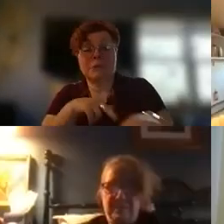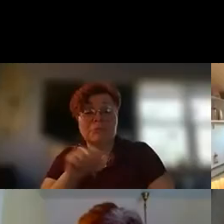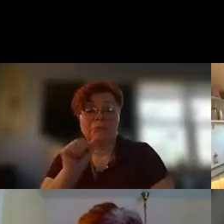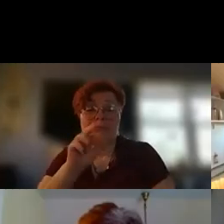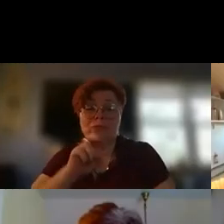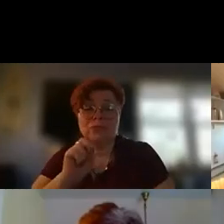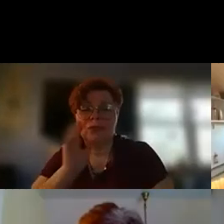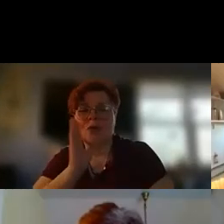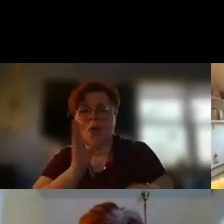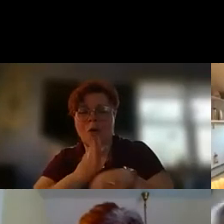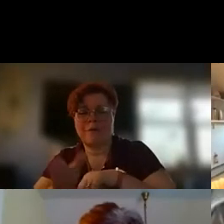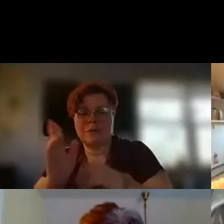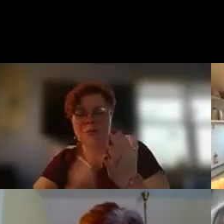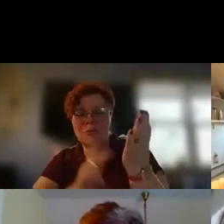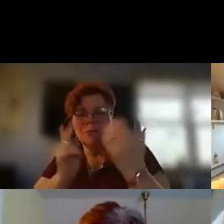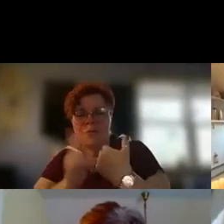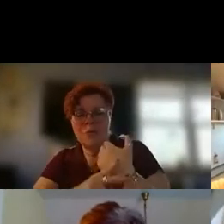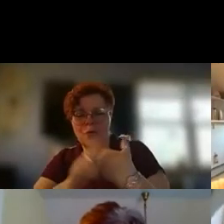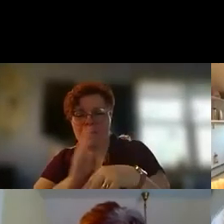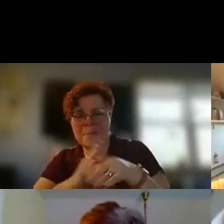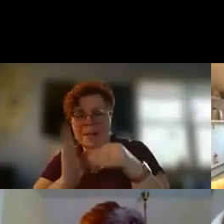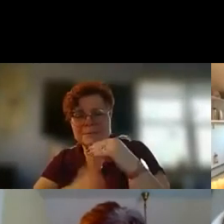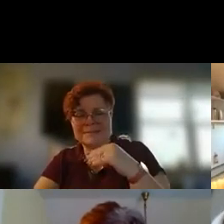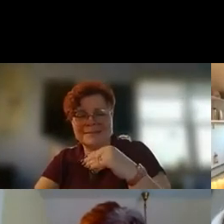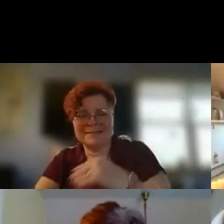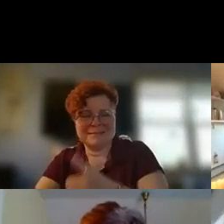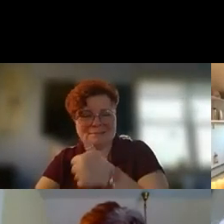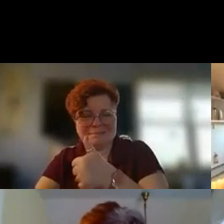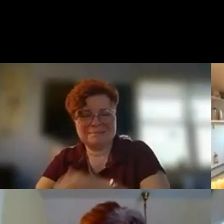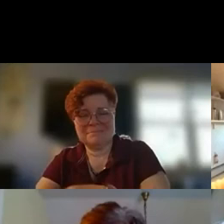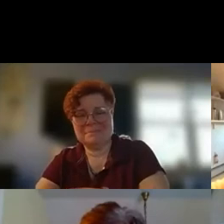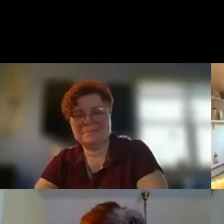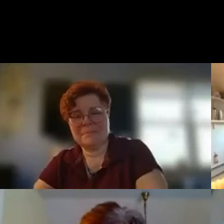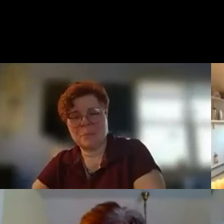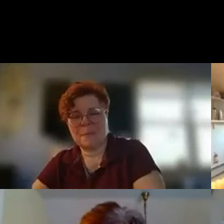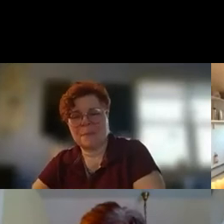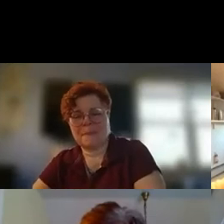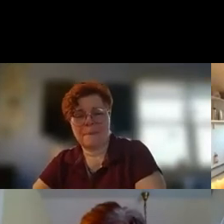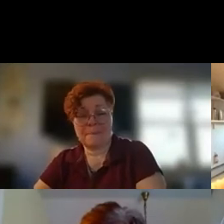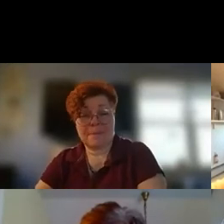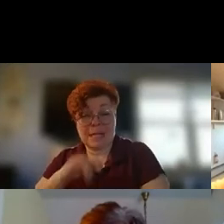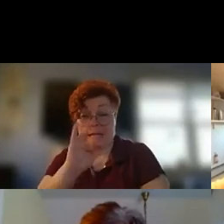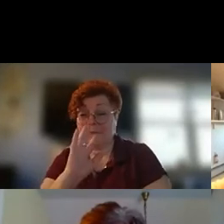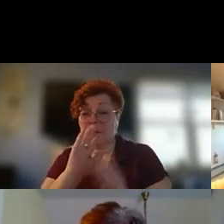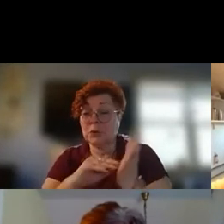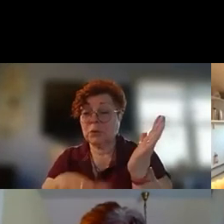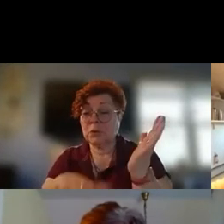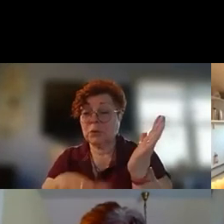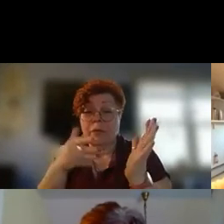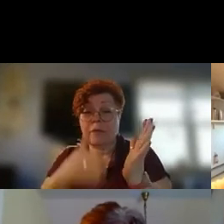program is uh finished finished if there are students who would like to stay on please stay on and everyone else have a great